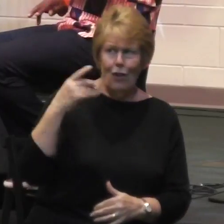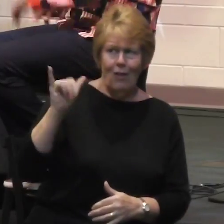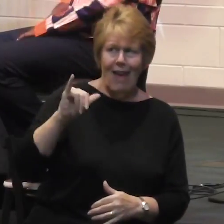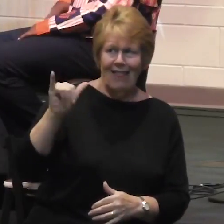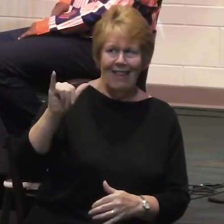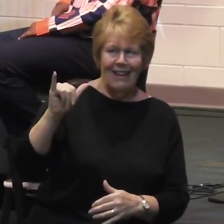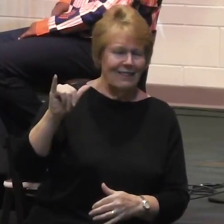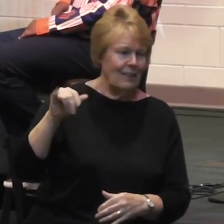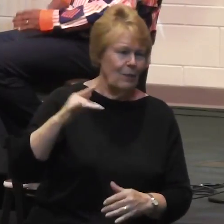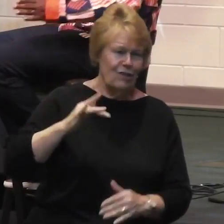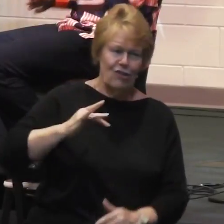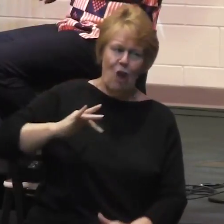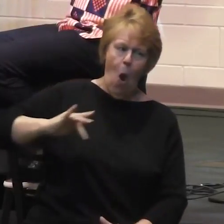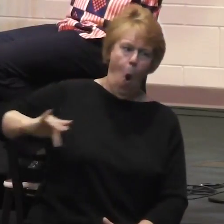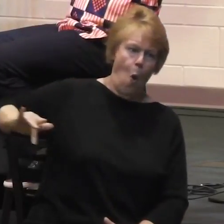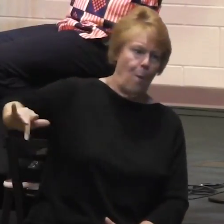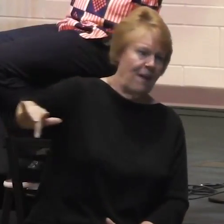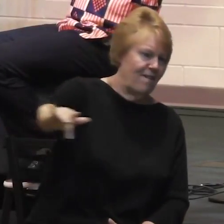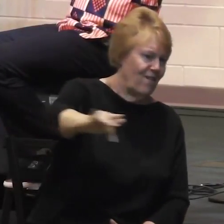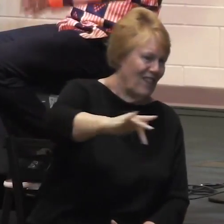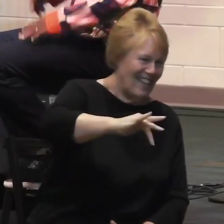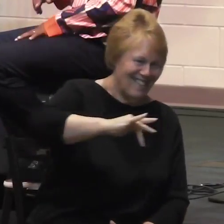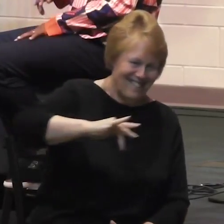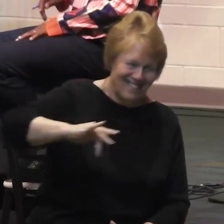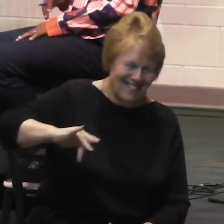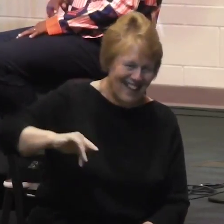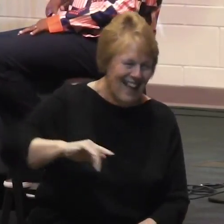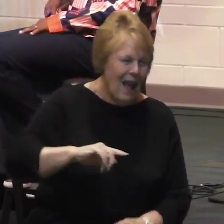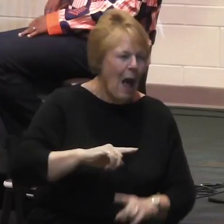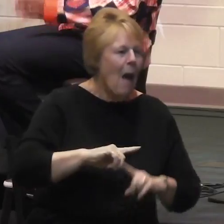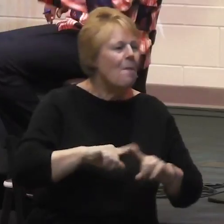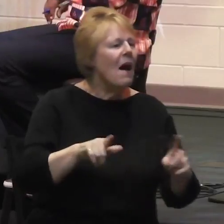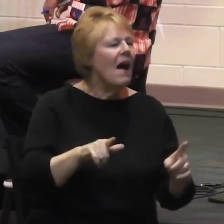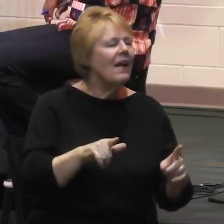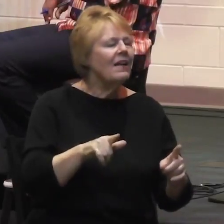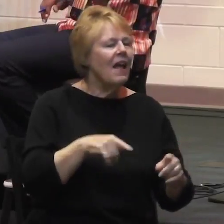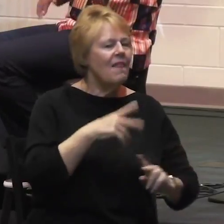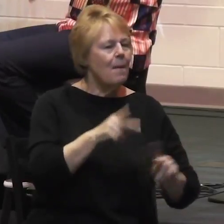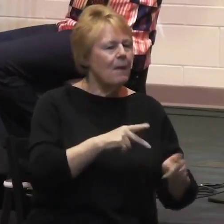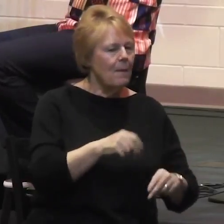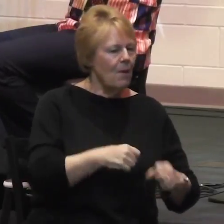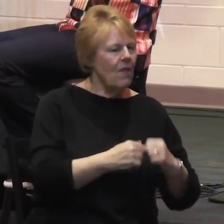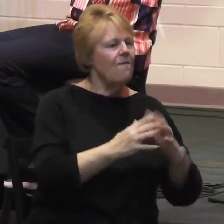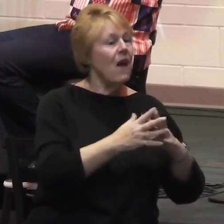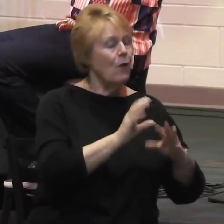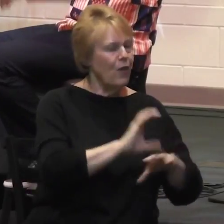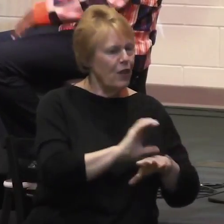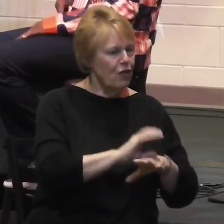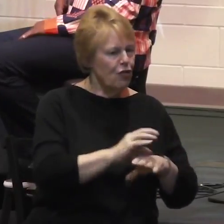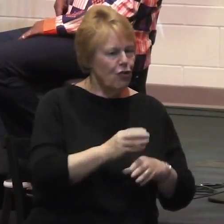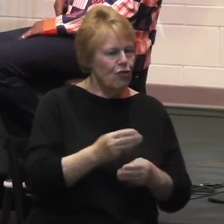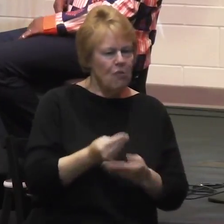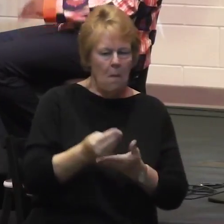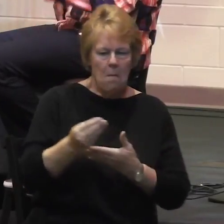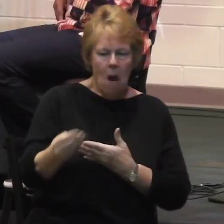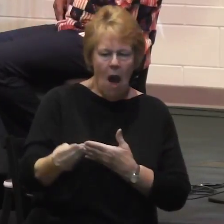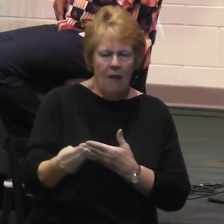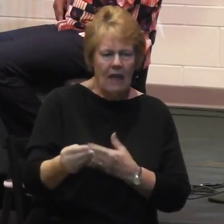when we moved into that space. And we bought an acre of land with frontage onto two roads.